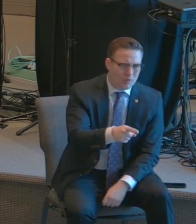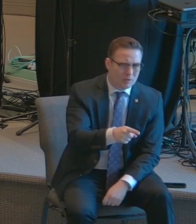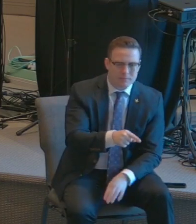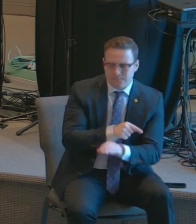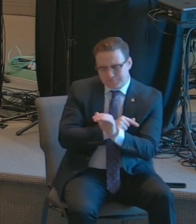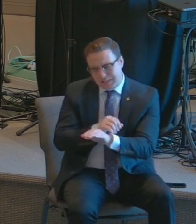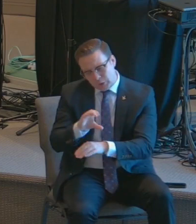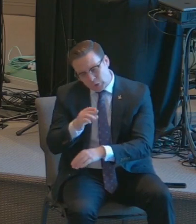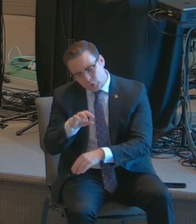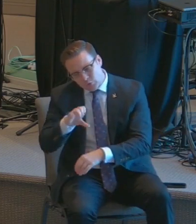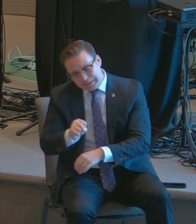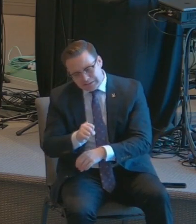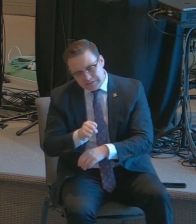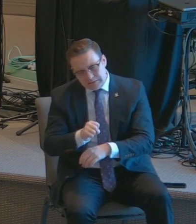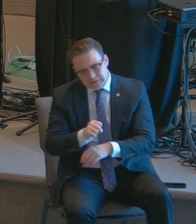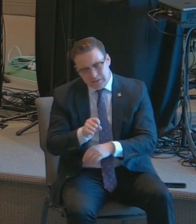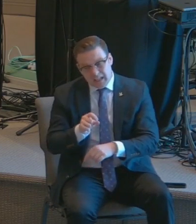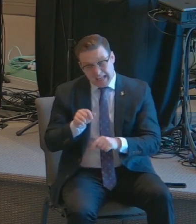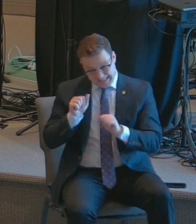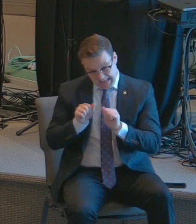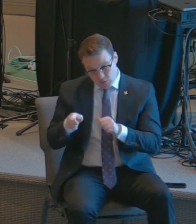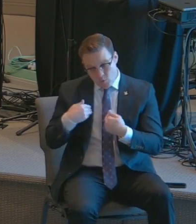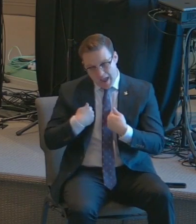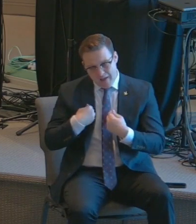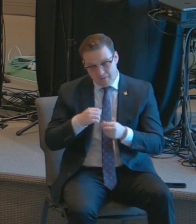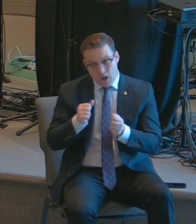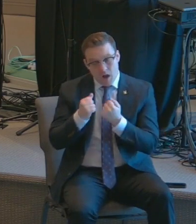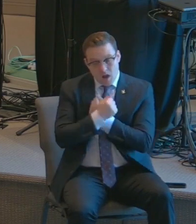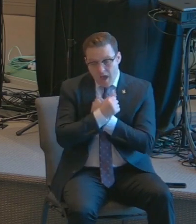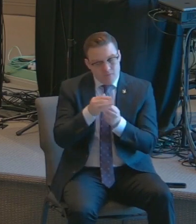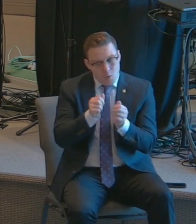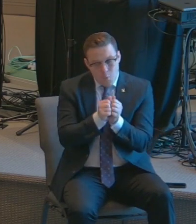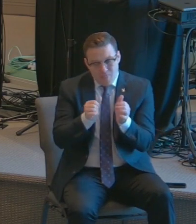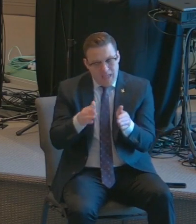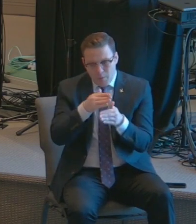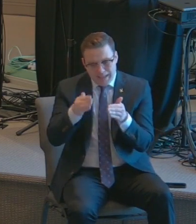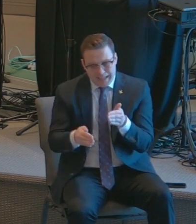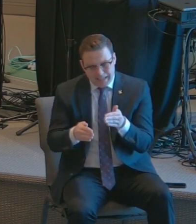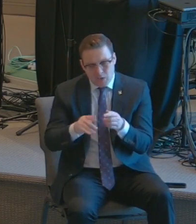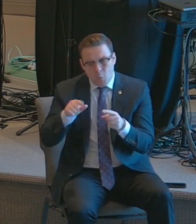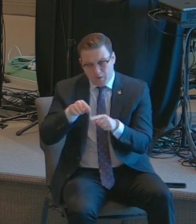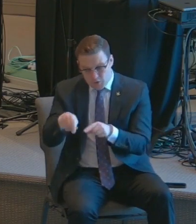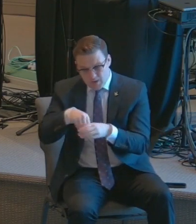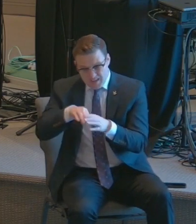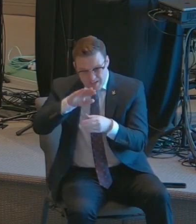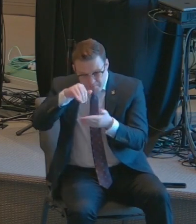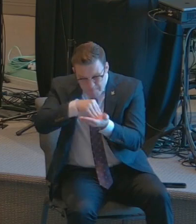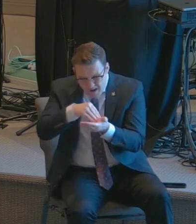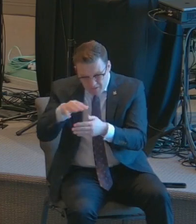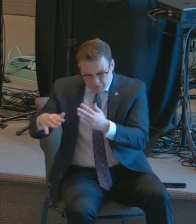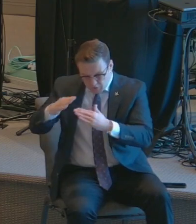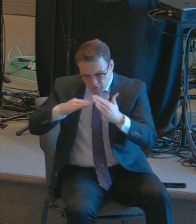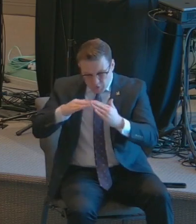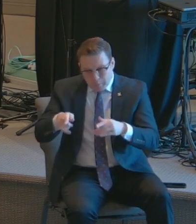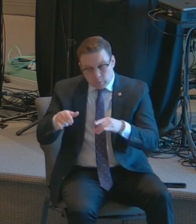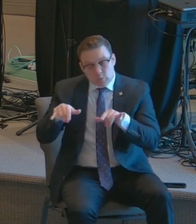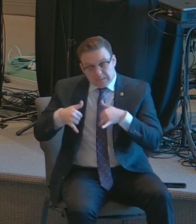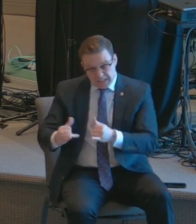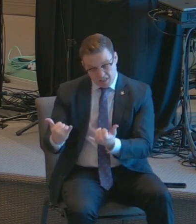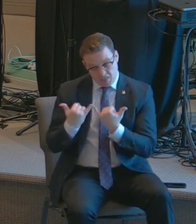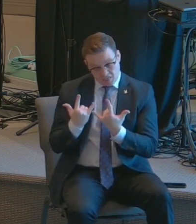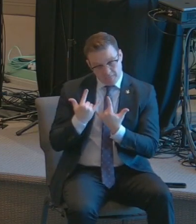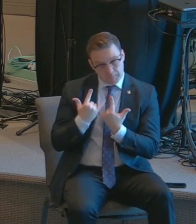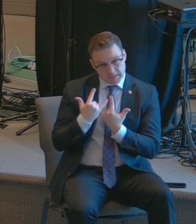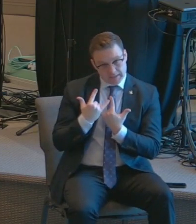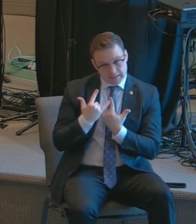Chris, can you have that unconditional love towards me that no matter through the storm? And I was just like, wow, I've never heard that. Can